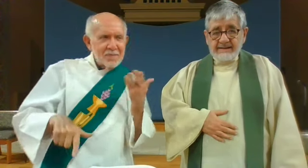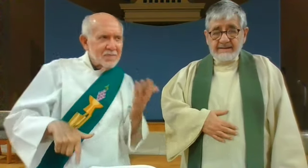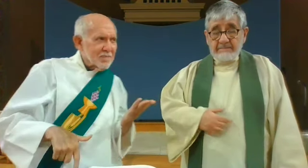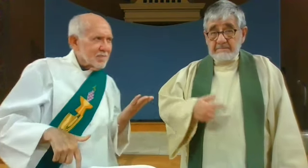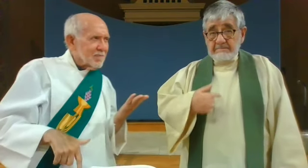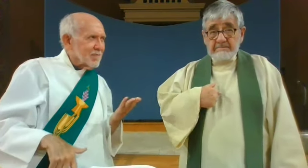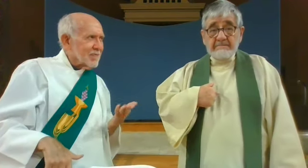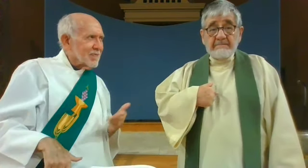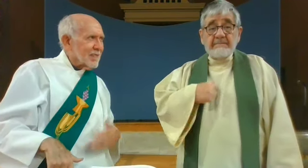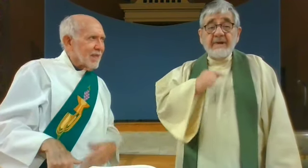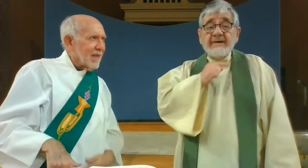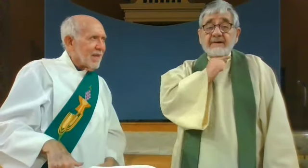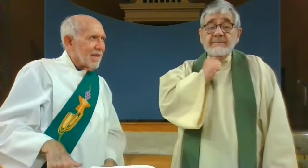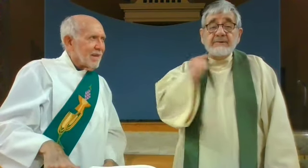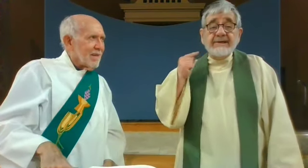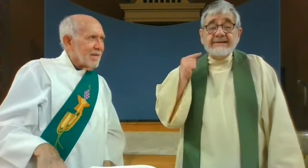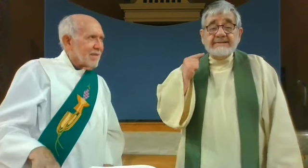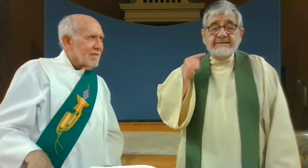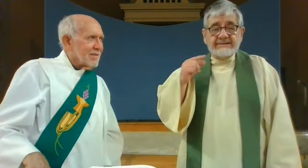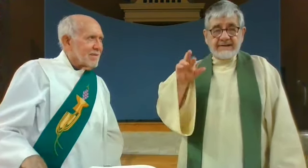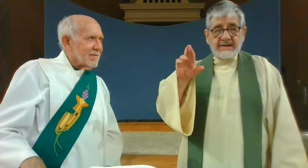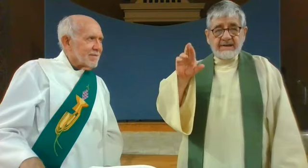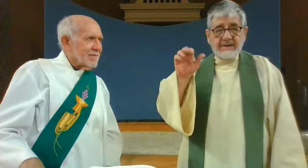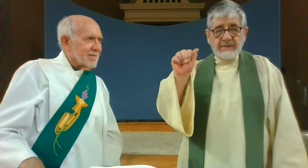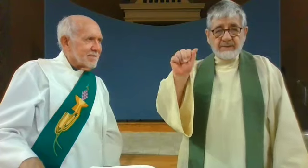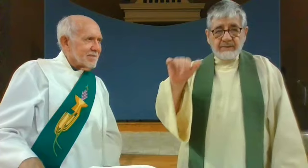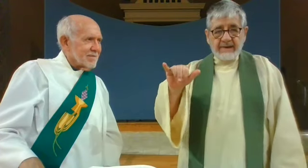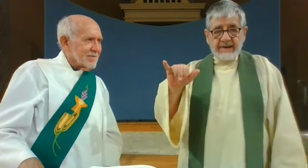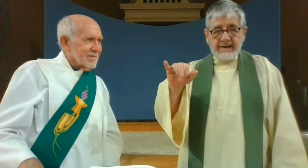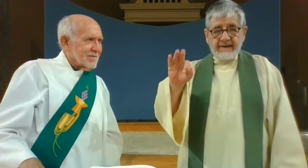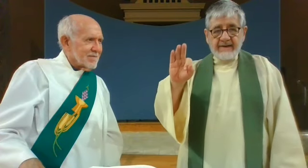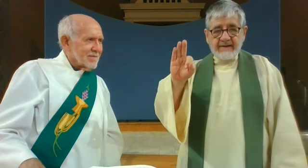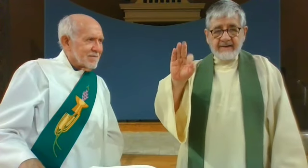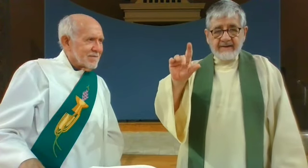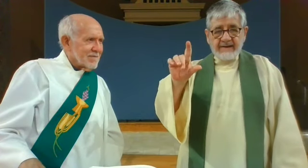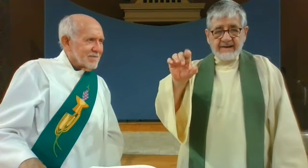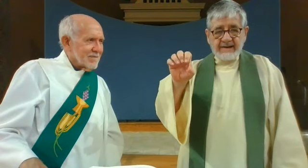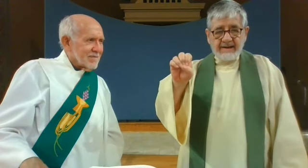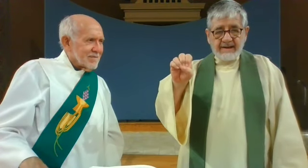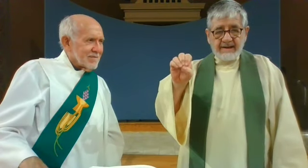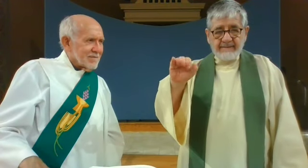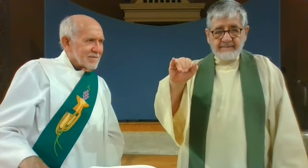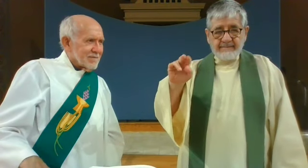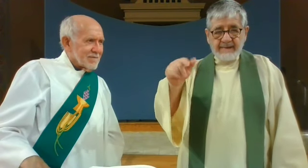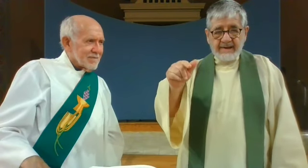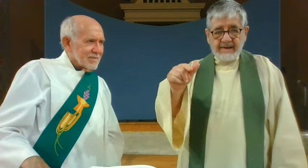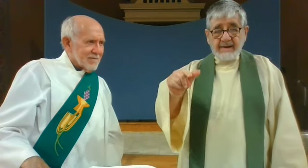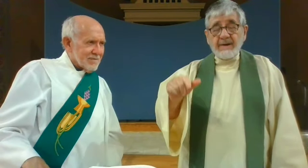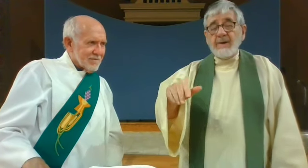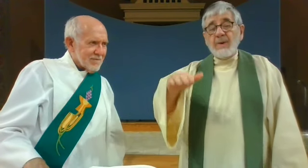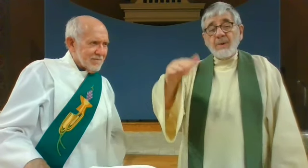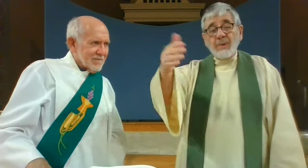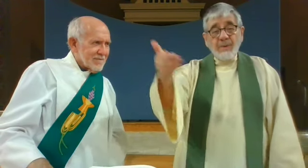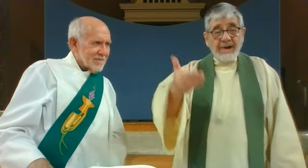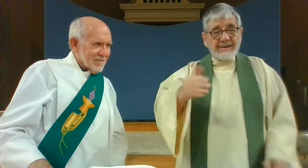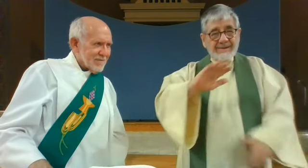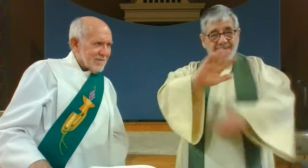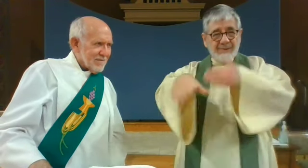I am Father Ray Fleming welcome to